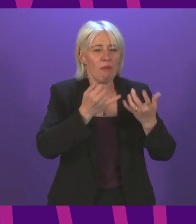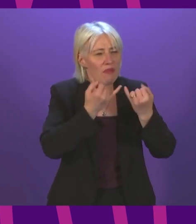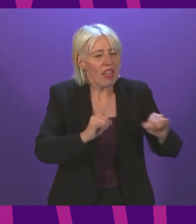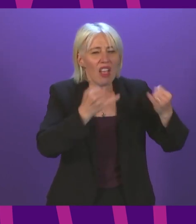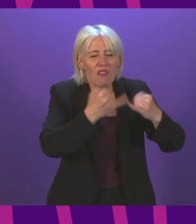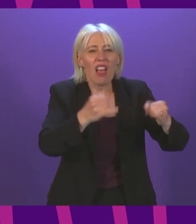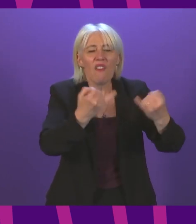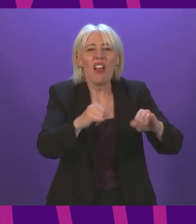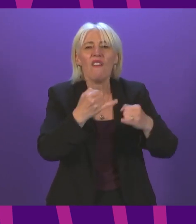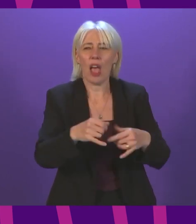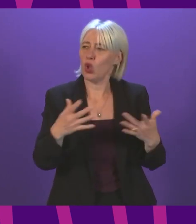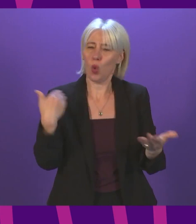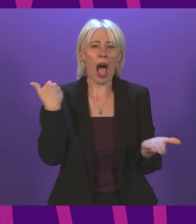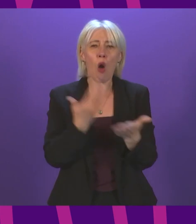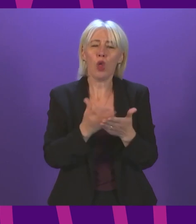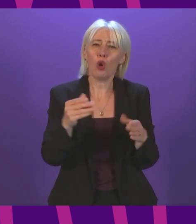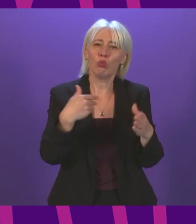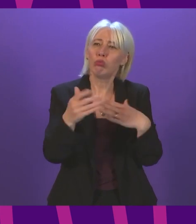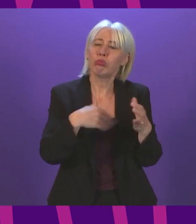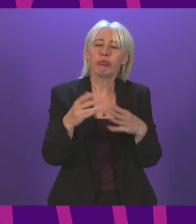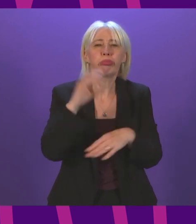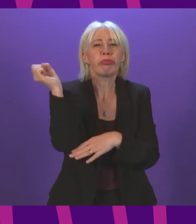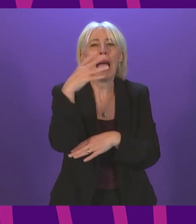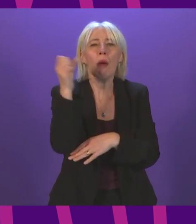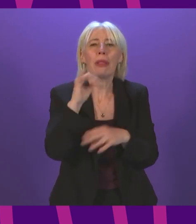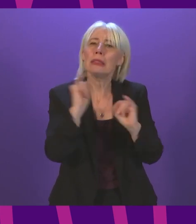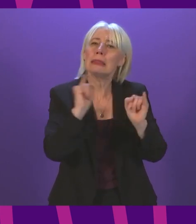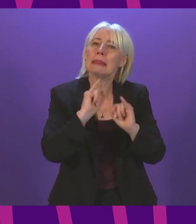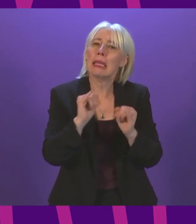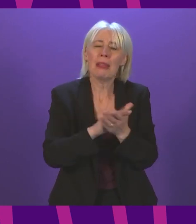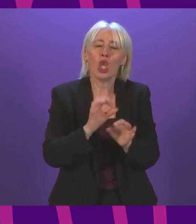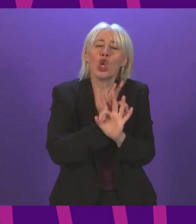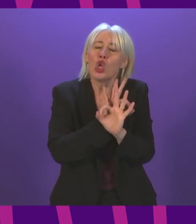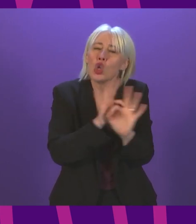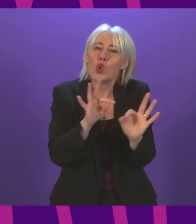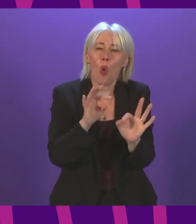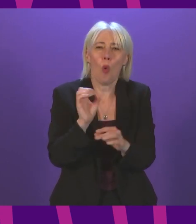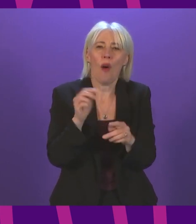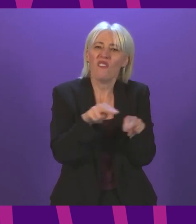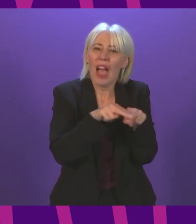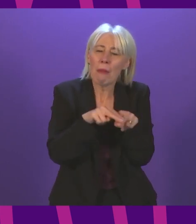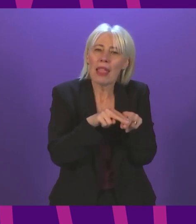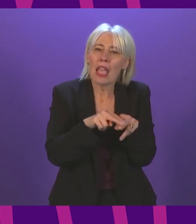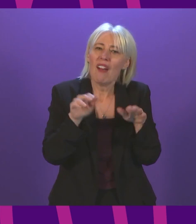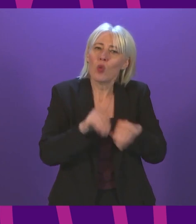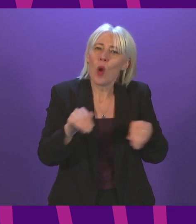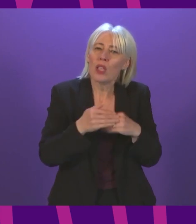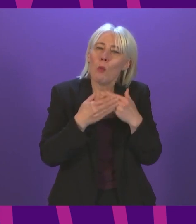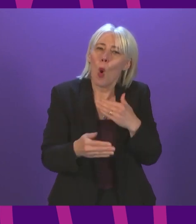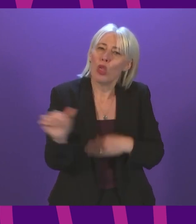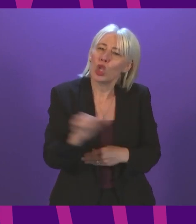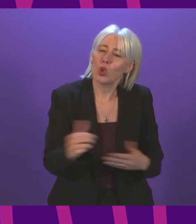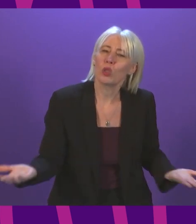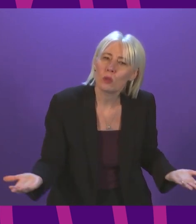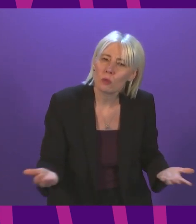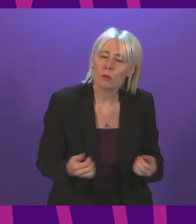long will it take to fix the ambulance crisis so that no family, no family is waiting longer than they need? And